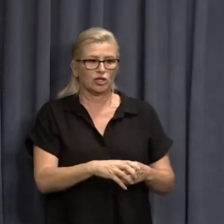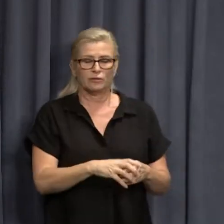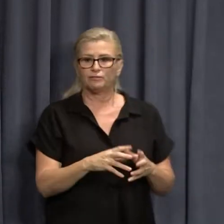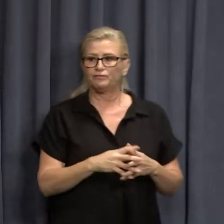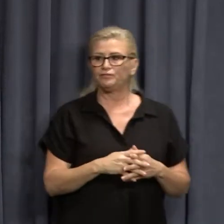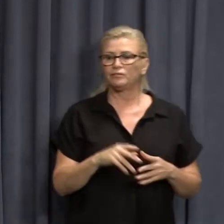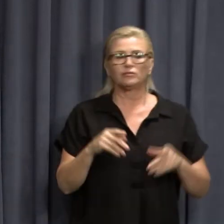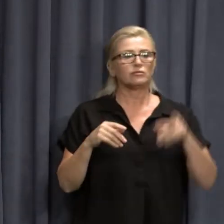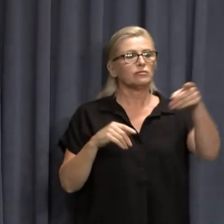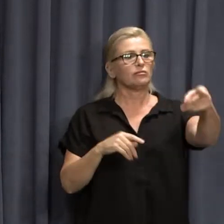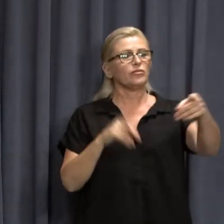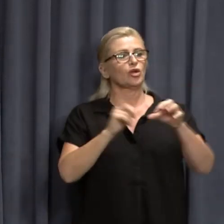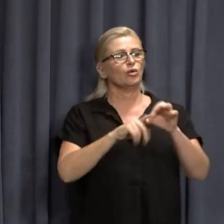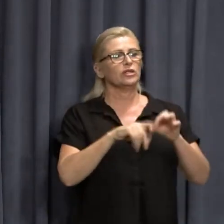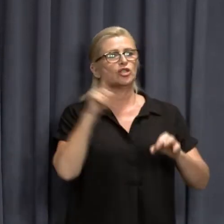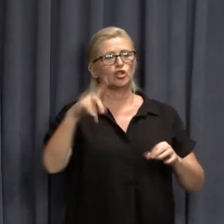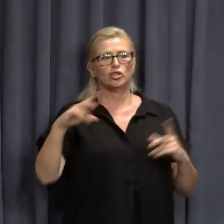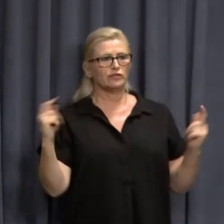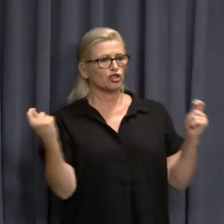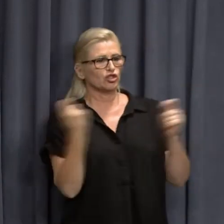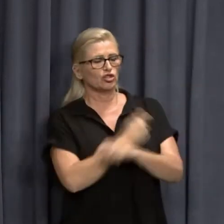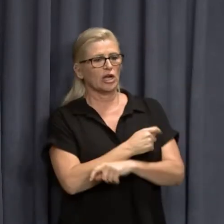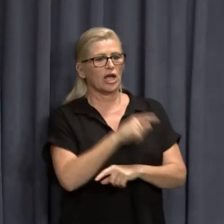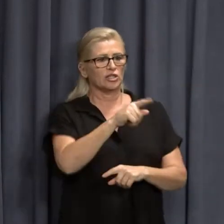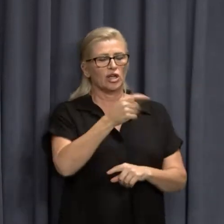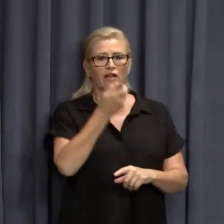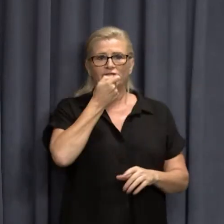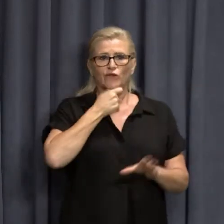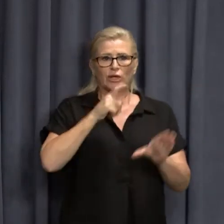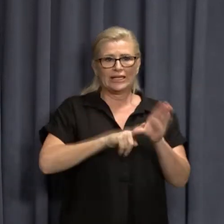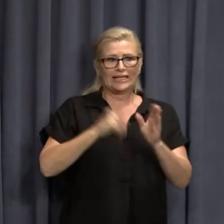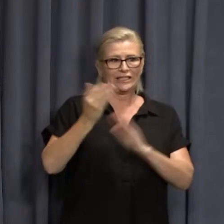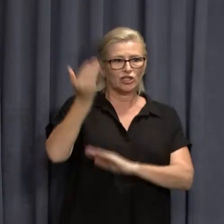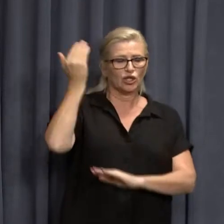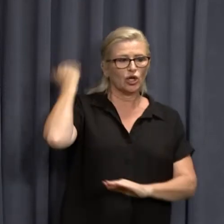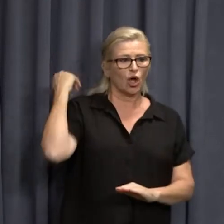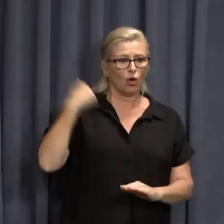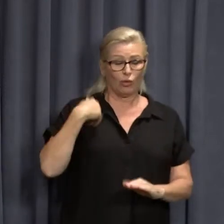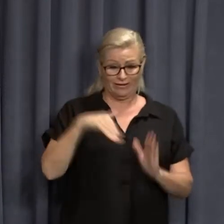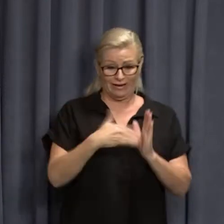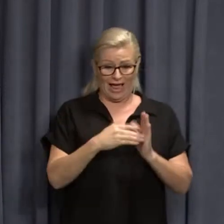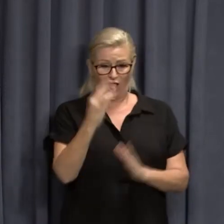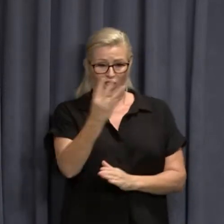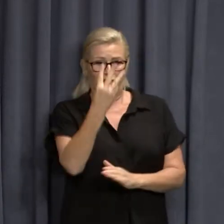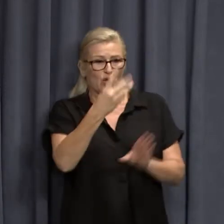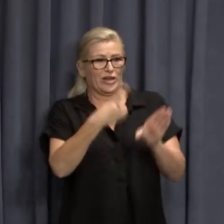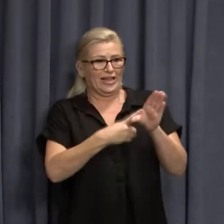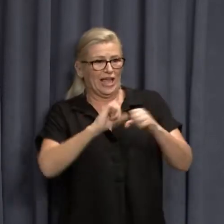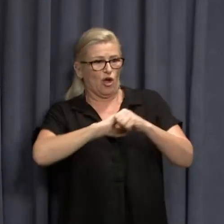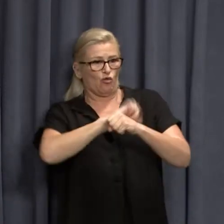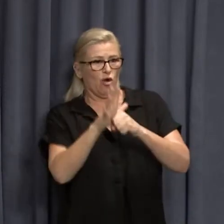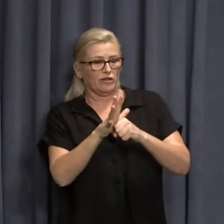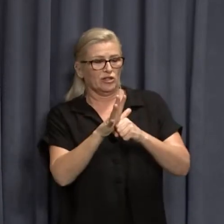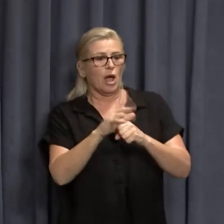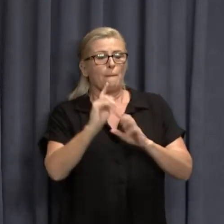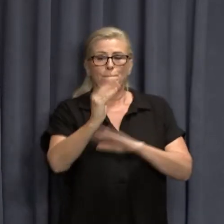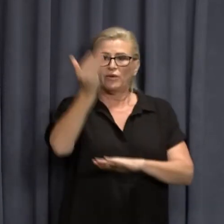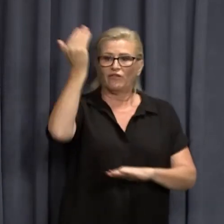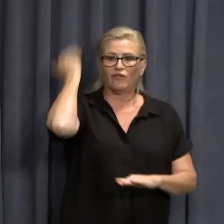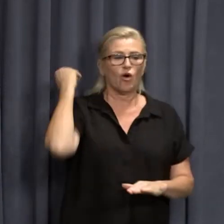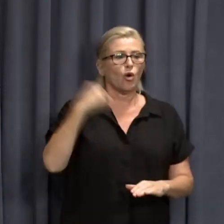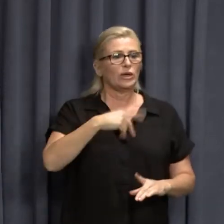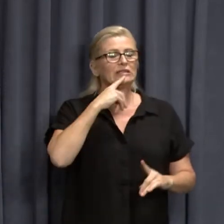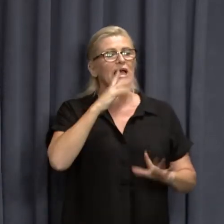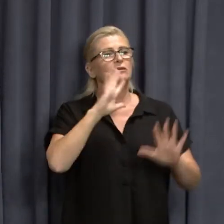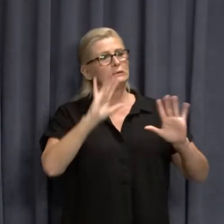you've changed quite dramatically. You've got back a couple of years and we are into the third year now when it was all about, we were facing a pandemic